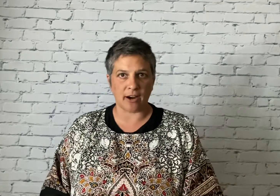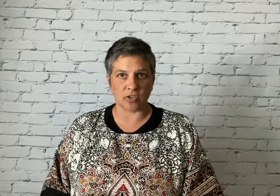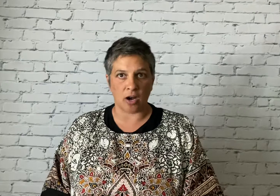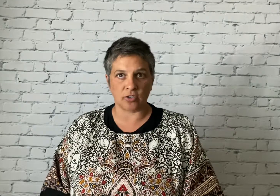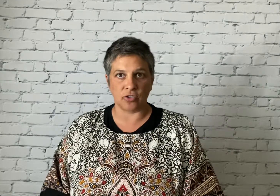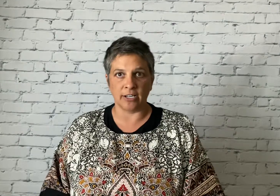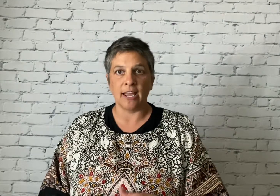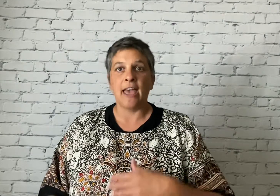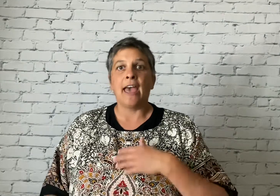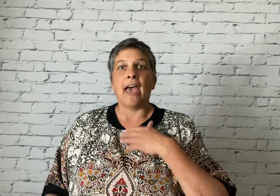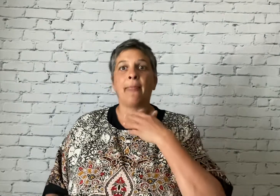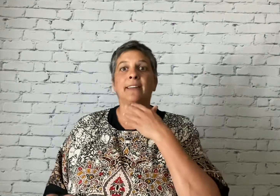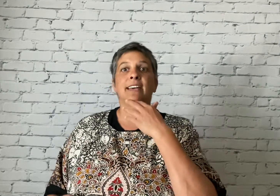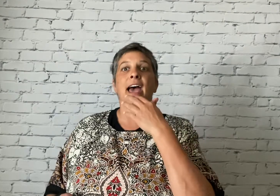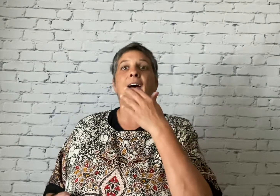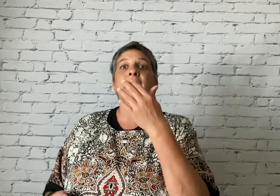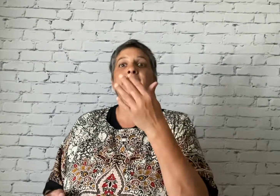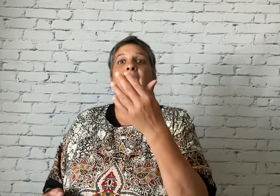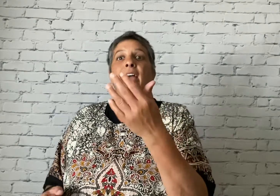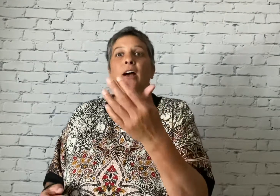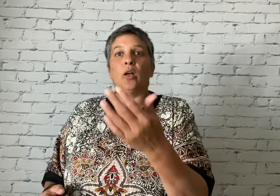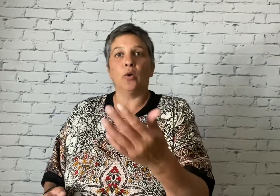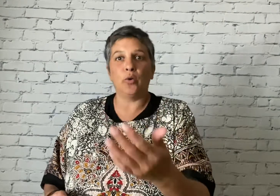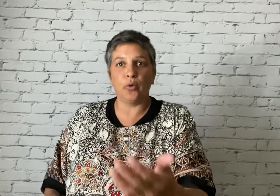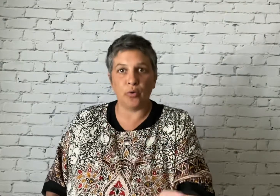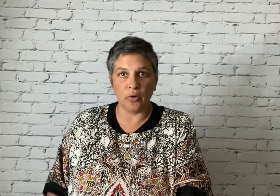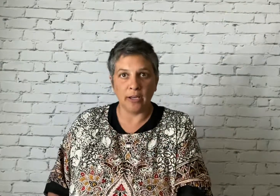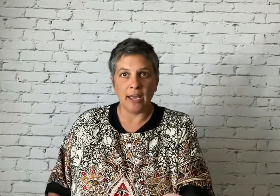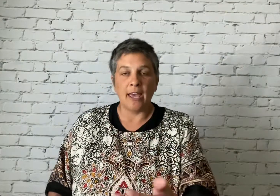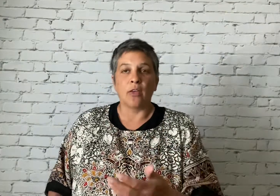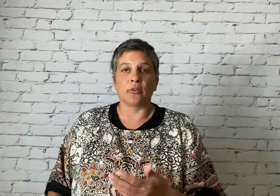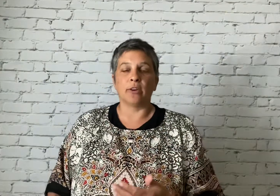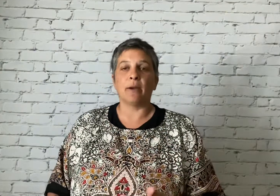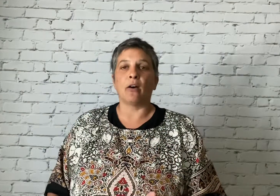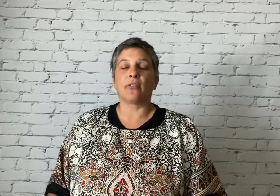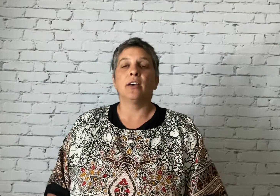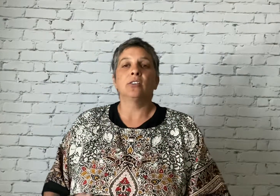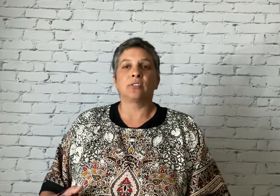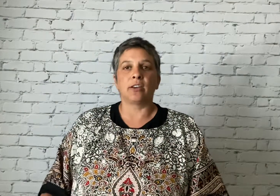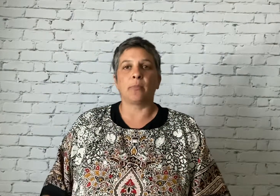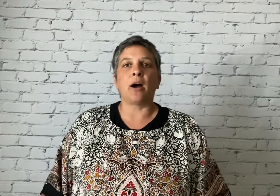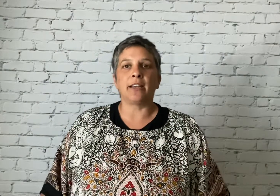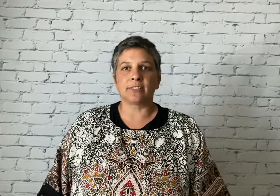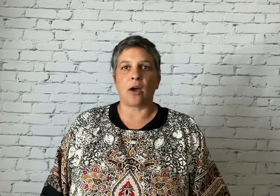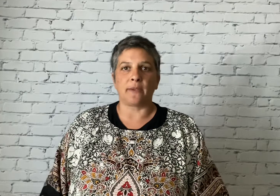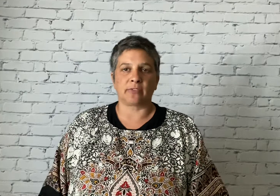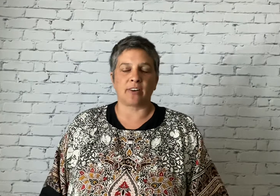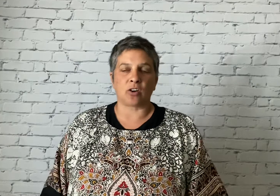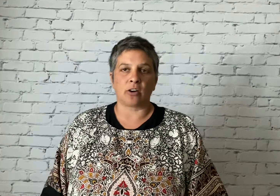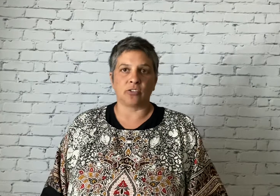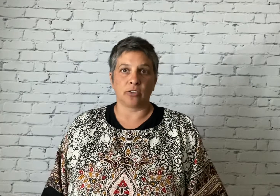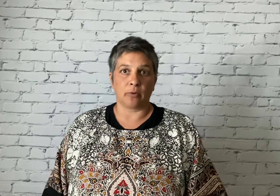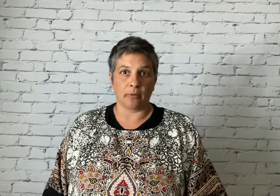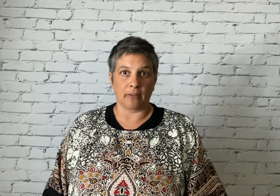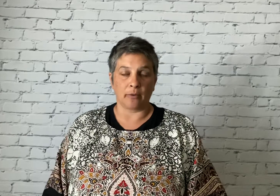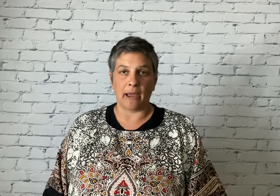oxygen, and then to exhale through your mouth so that your body has got this fresh oxygen to work with, okay?